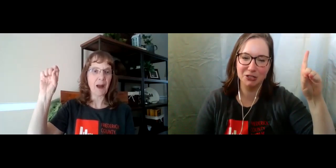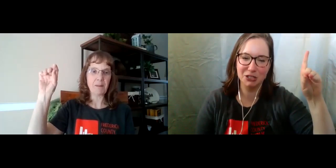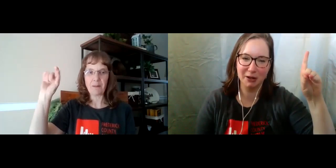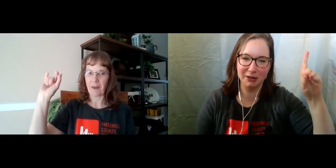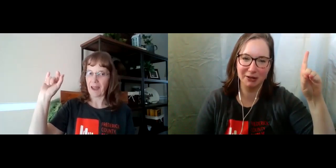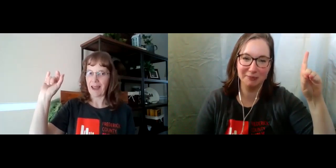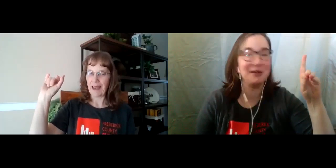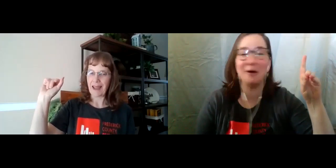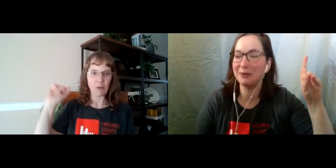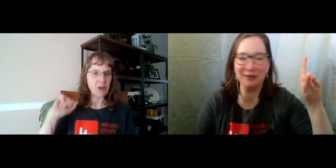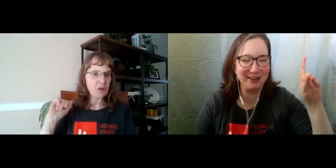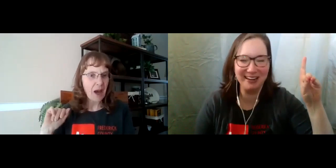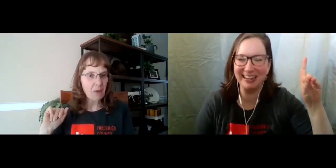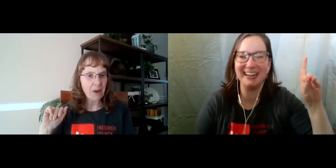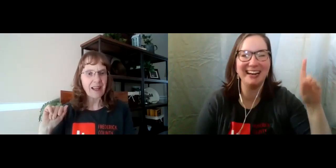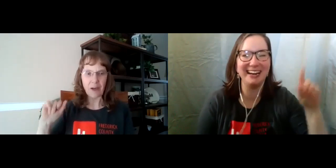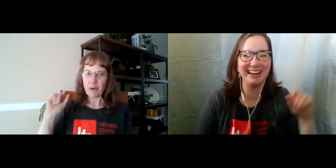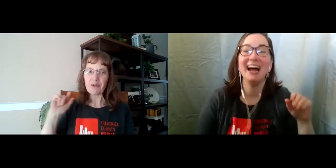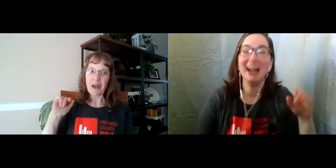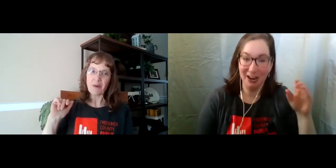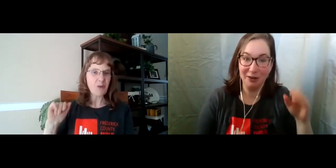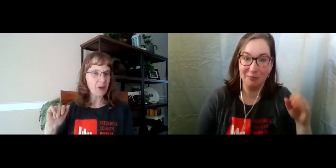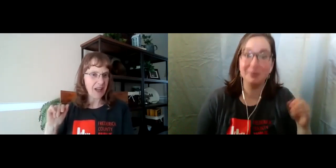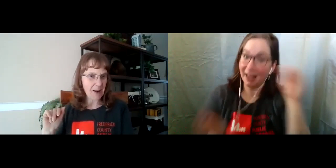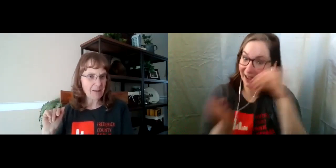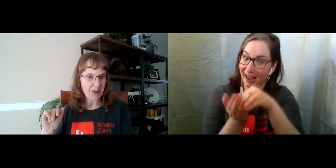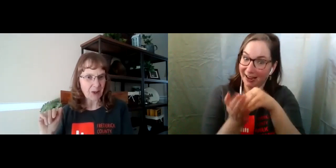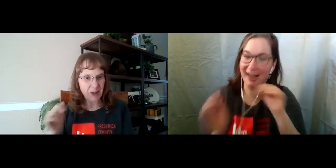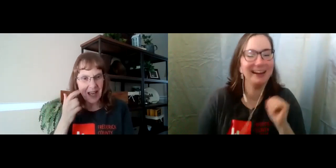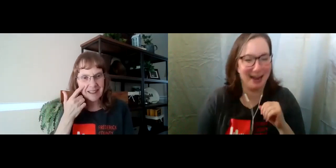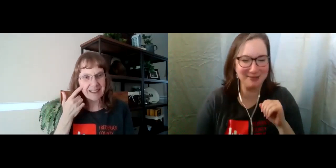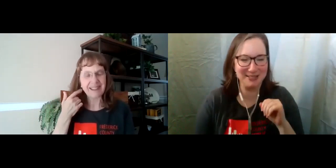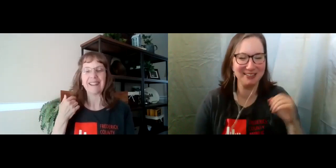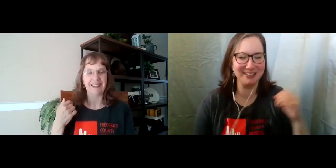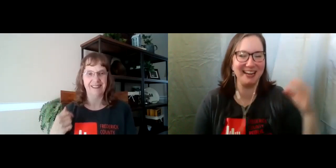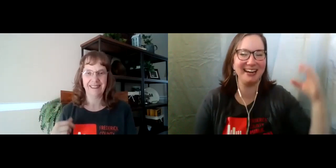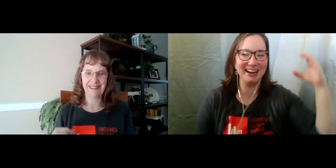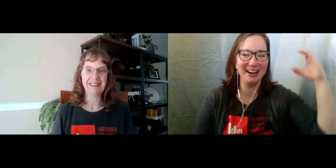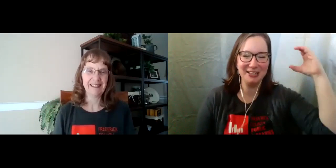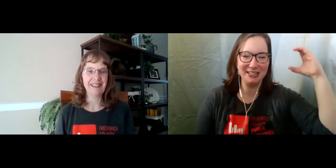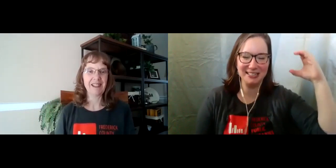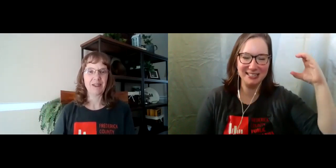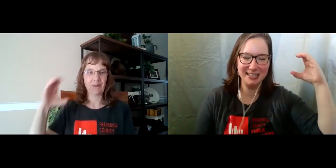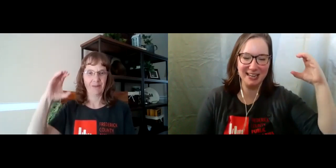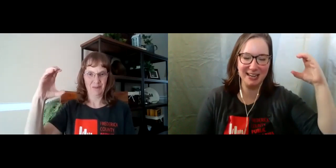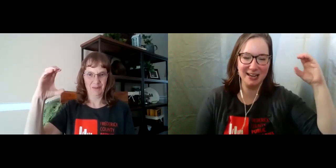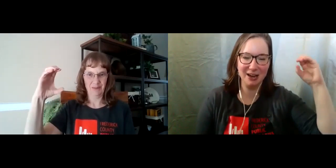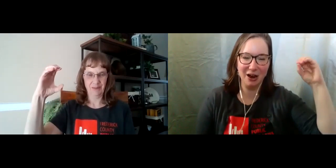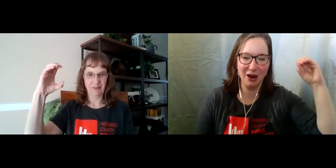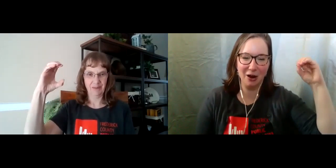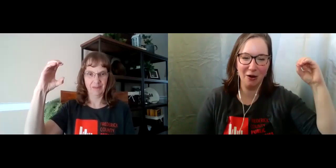spelling. No, you're good. Can we do that one more time? Again? Absolutely. C-O